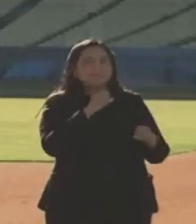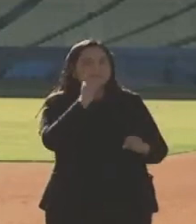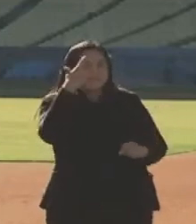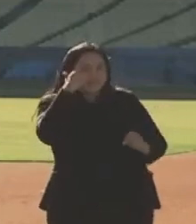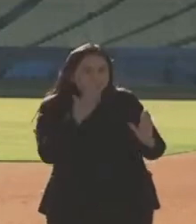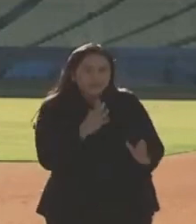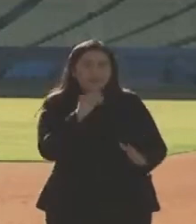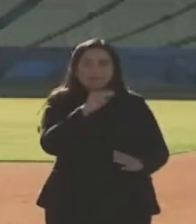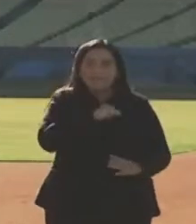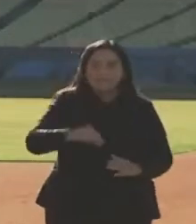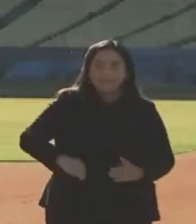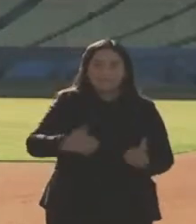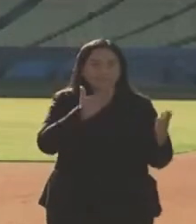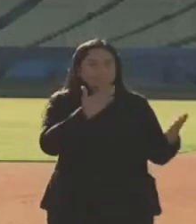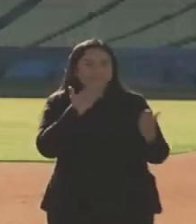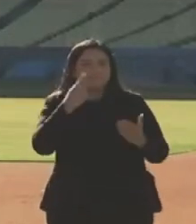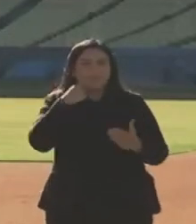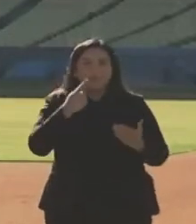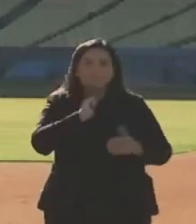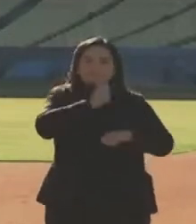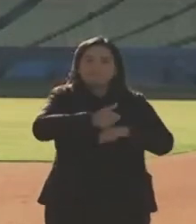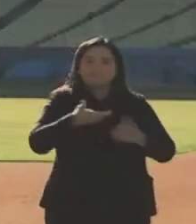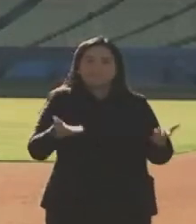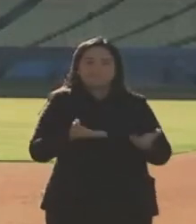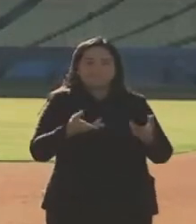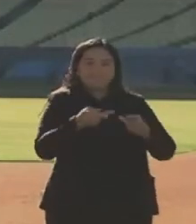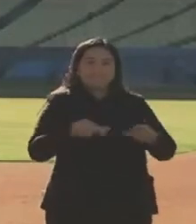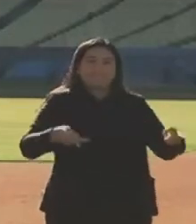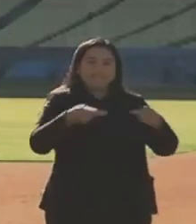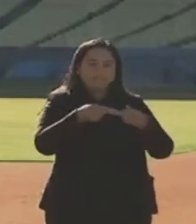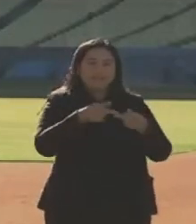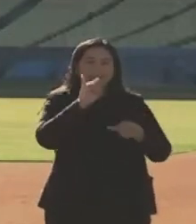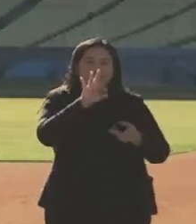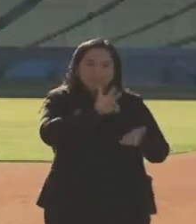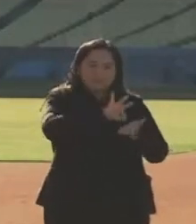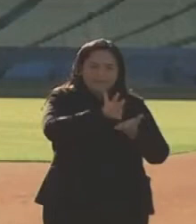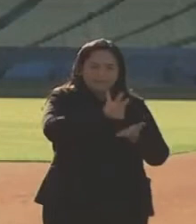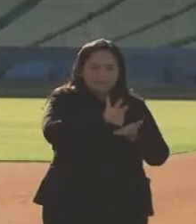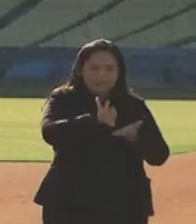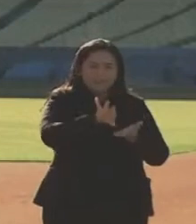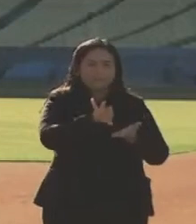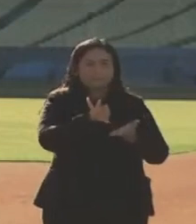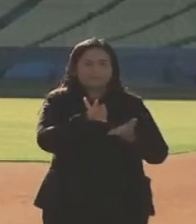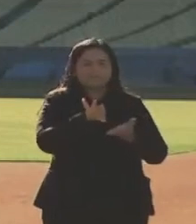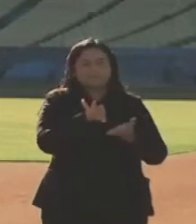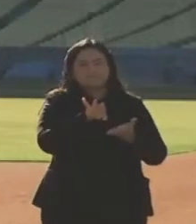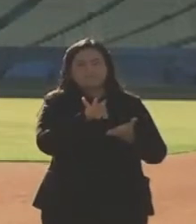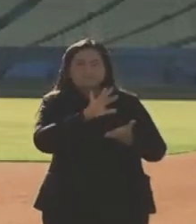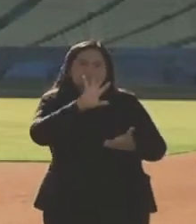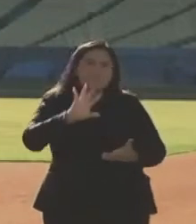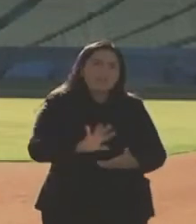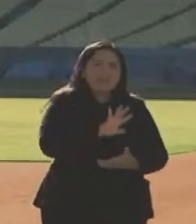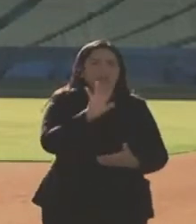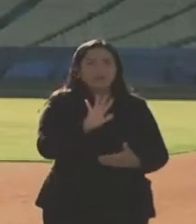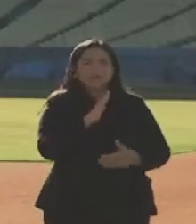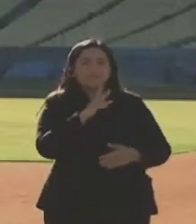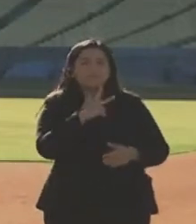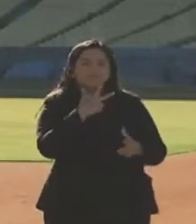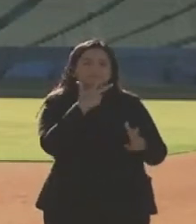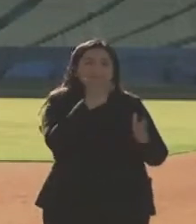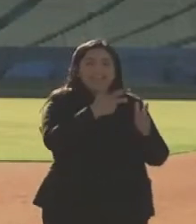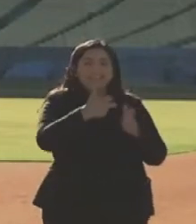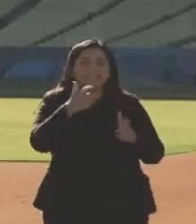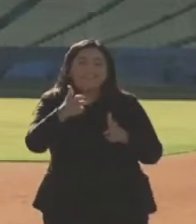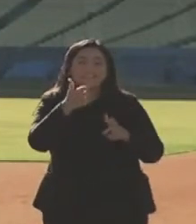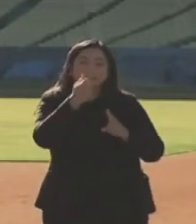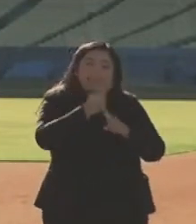Garcetti for this site. If you do the rough calculation, just back of the envelope calculation to vaccinate every single person in